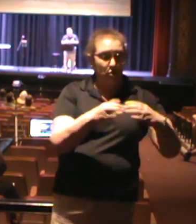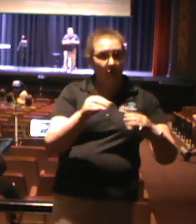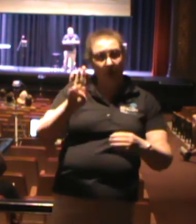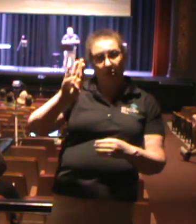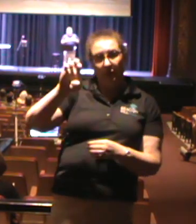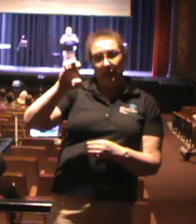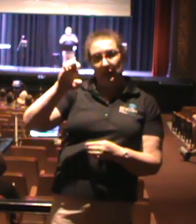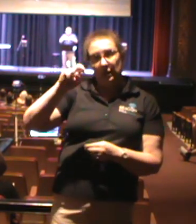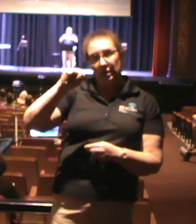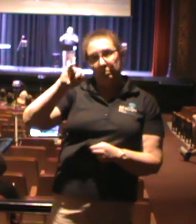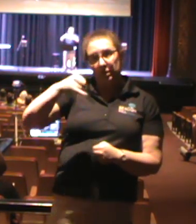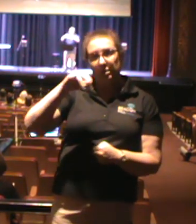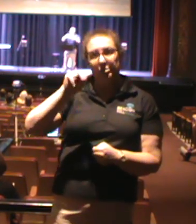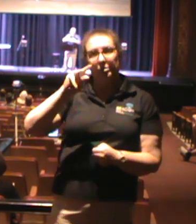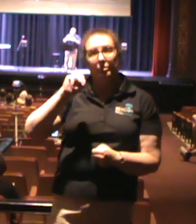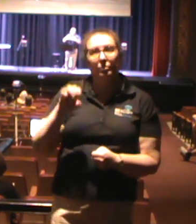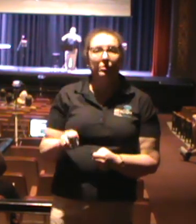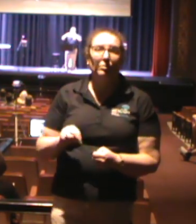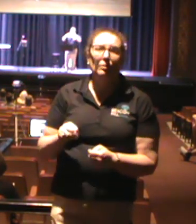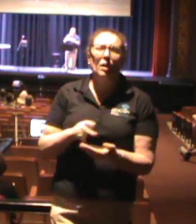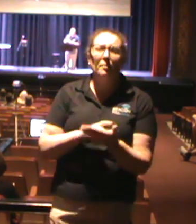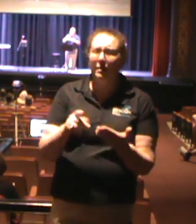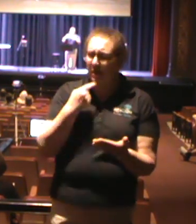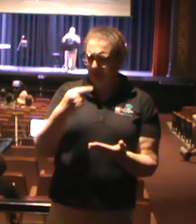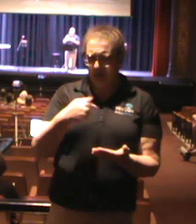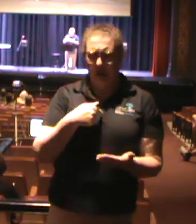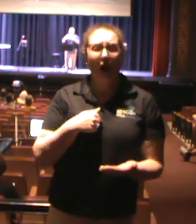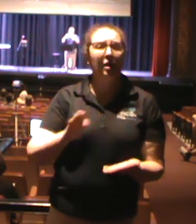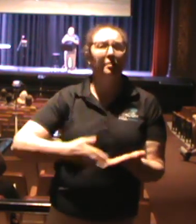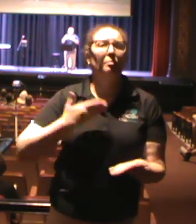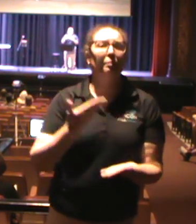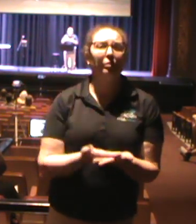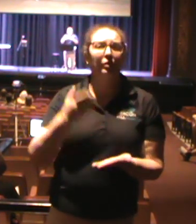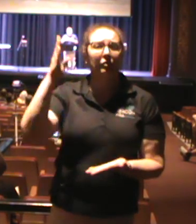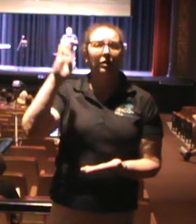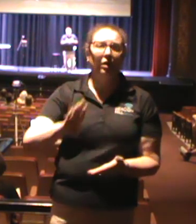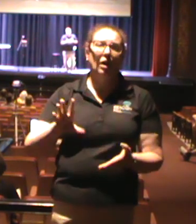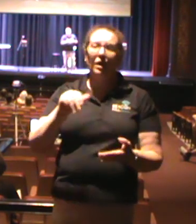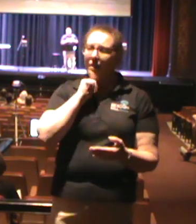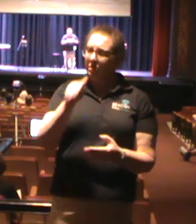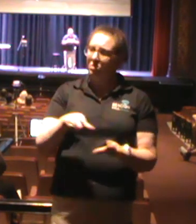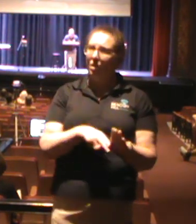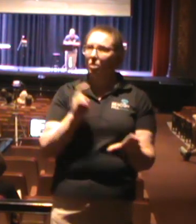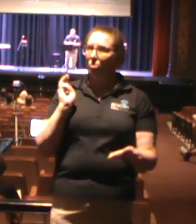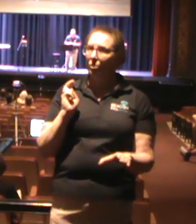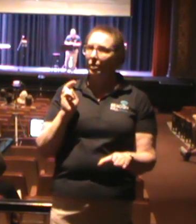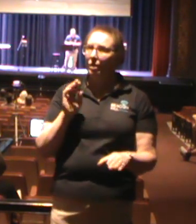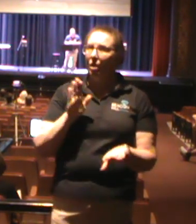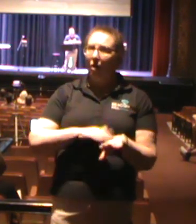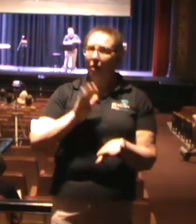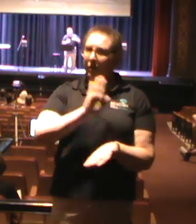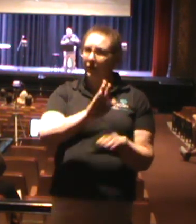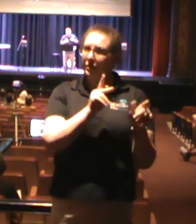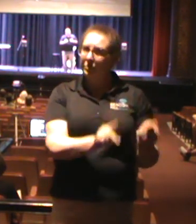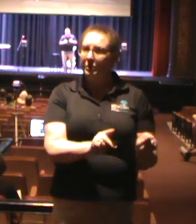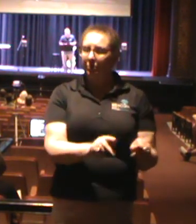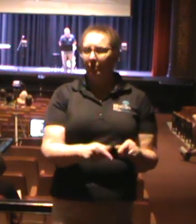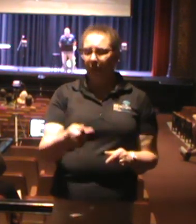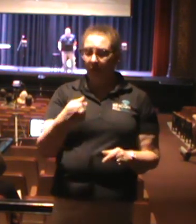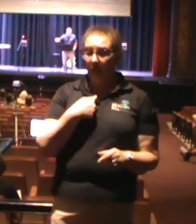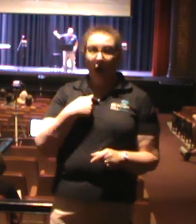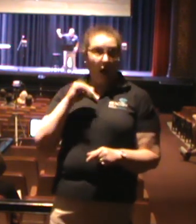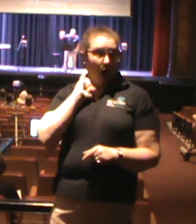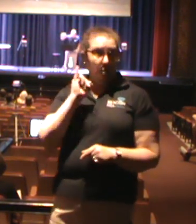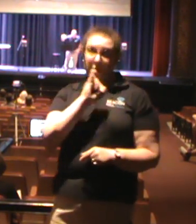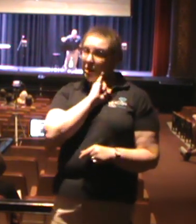See, Paul is saying, I am living proof that God has not given up on His people. Paul says, I am an